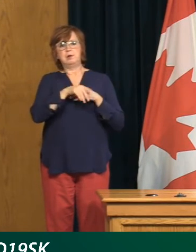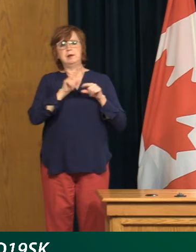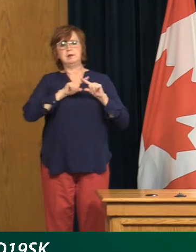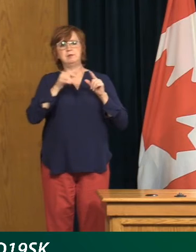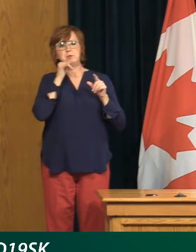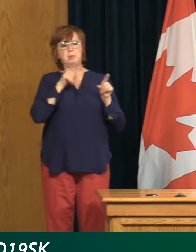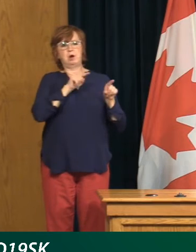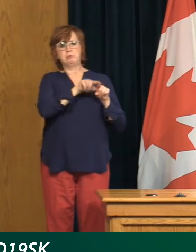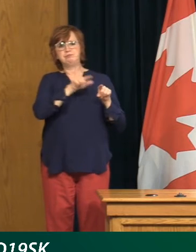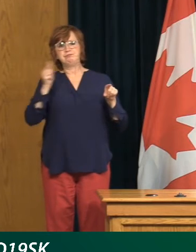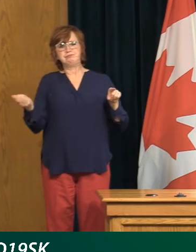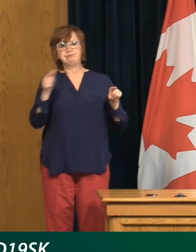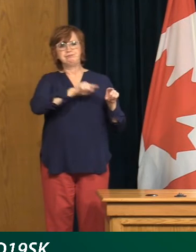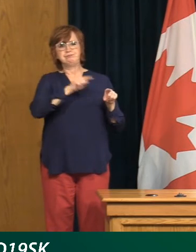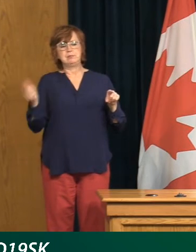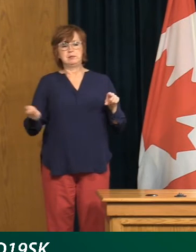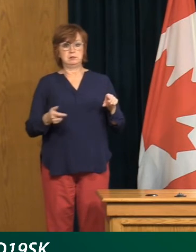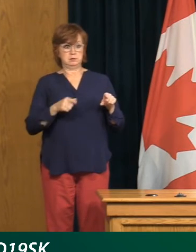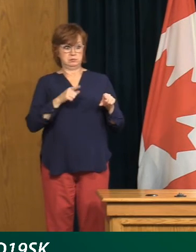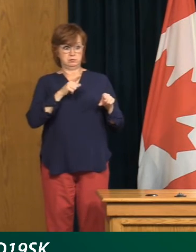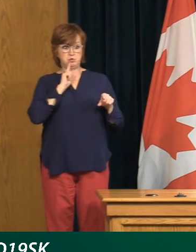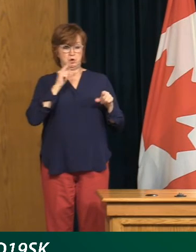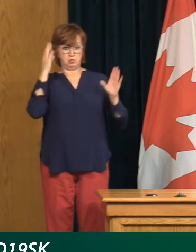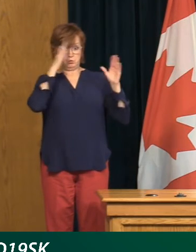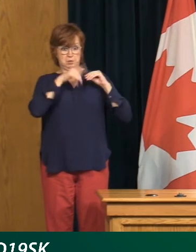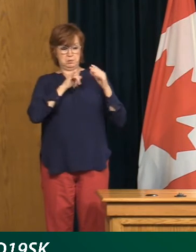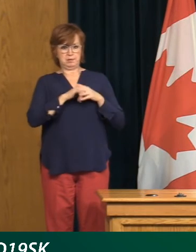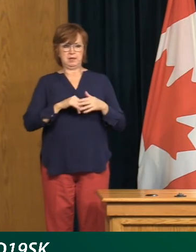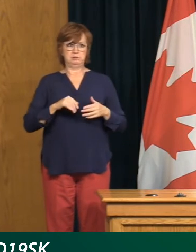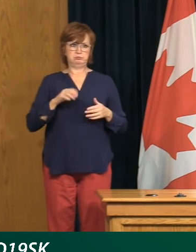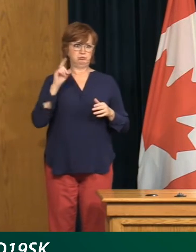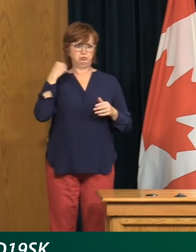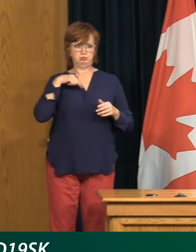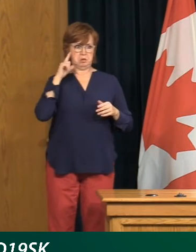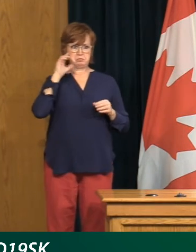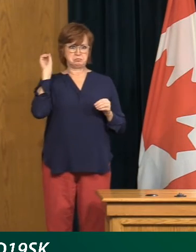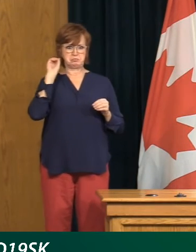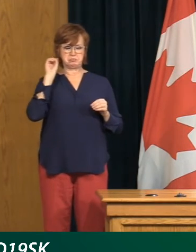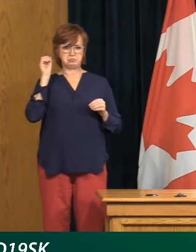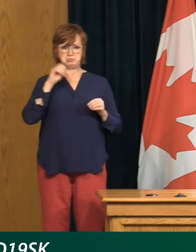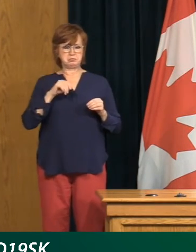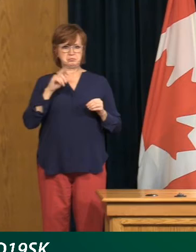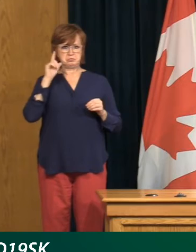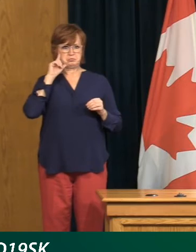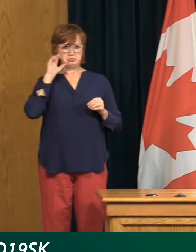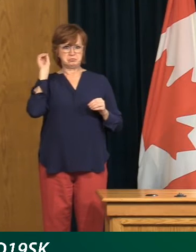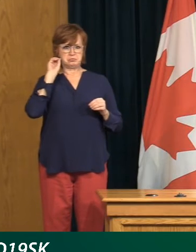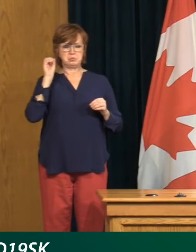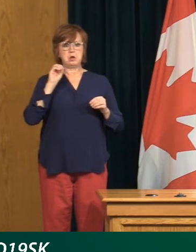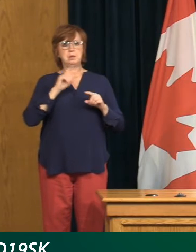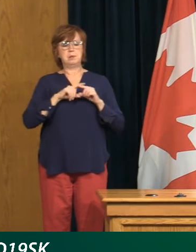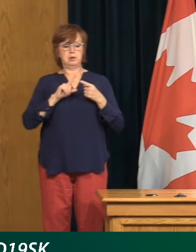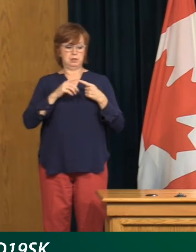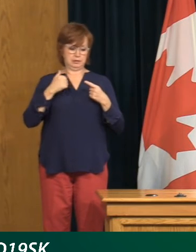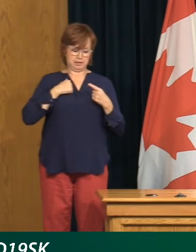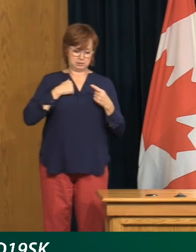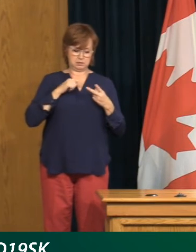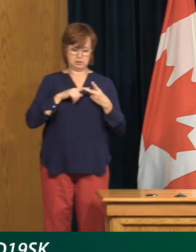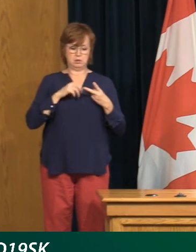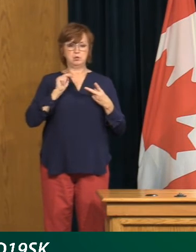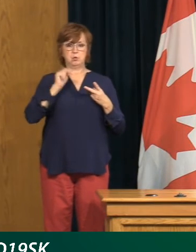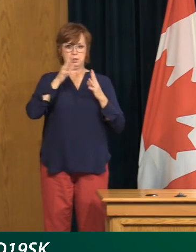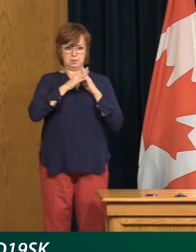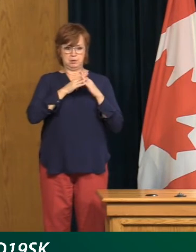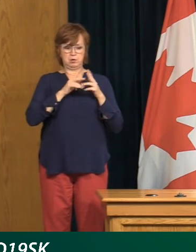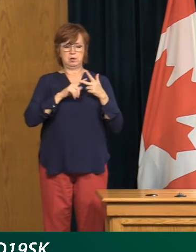We are not aware, but I think we in Canada and most parts of North America and Western Europe are hampered because